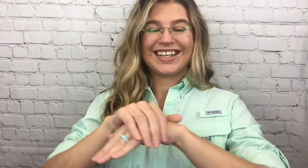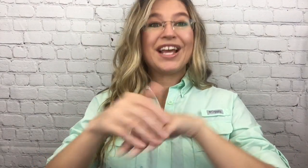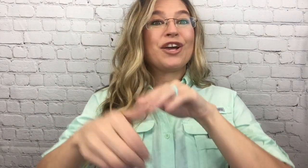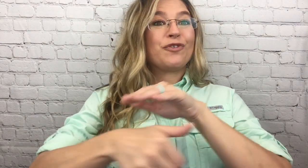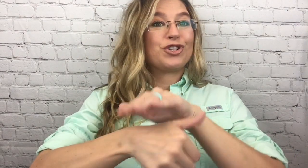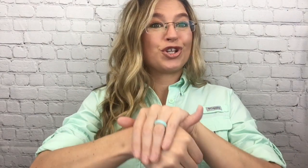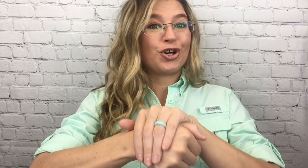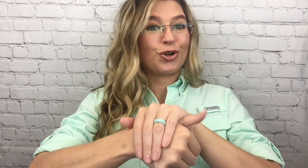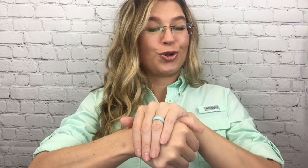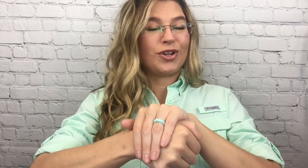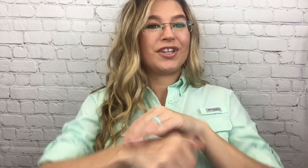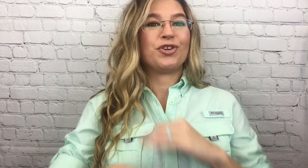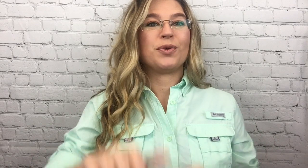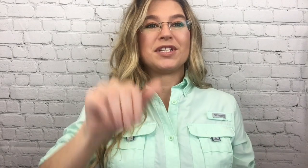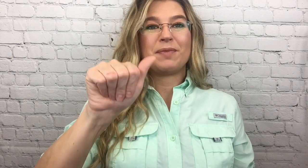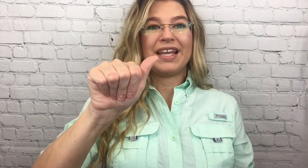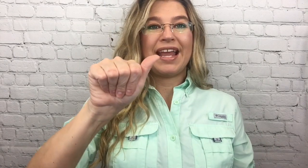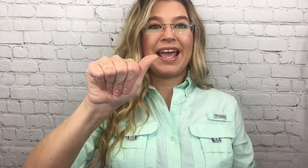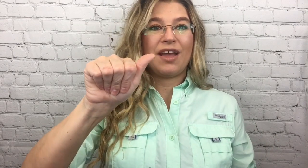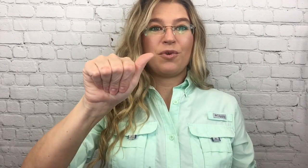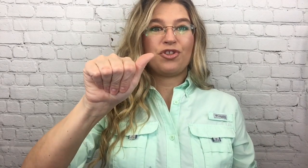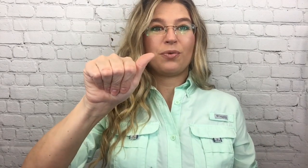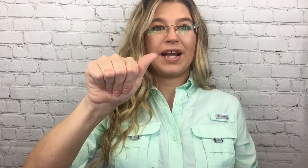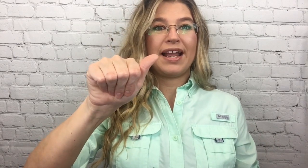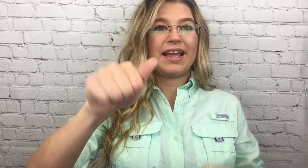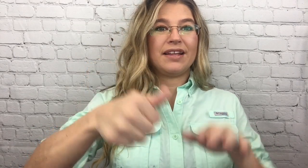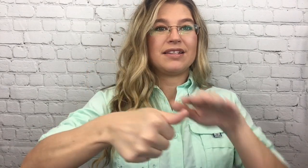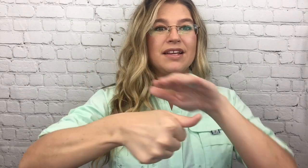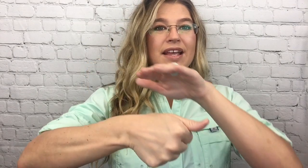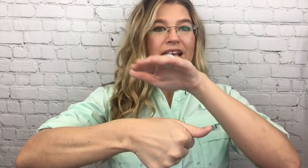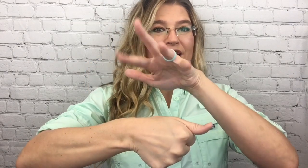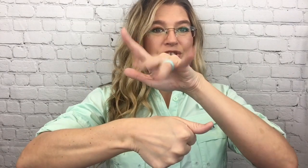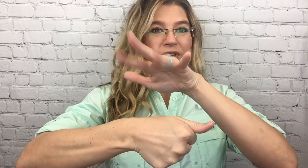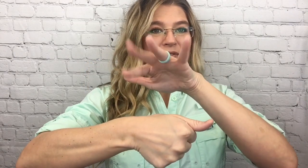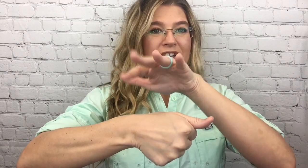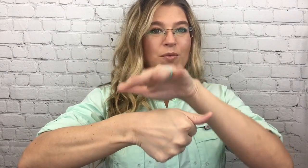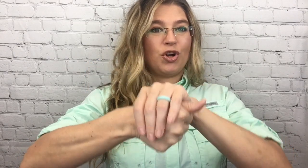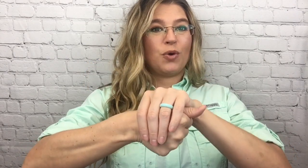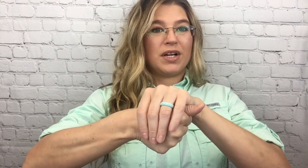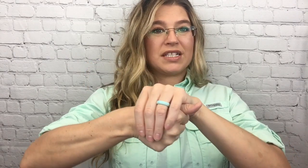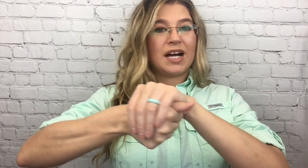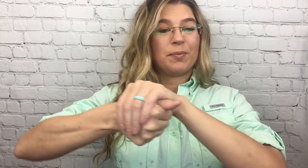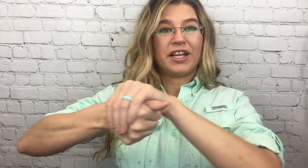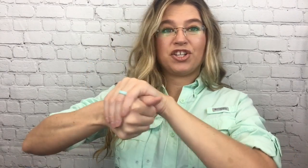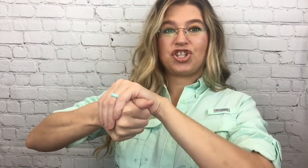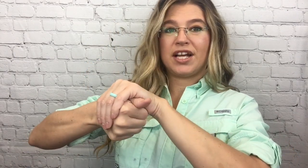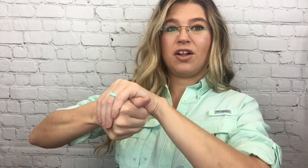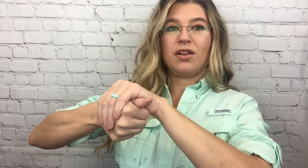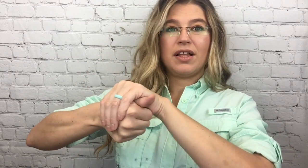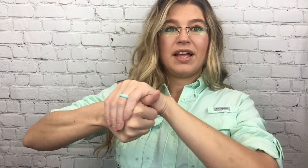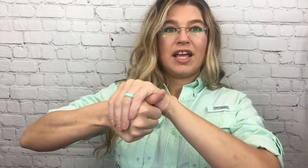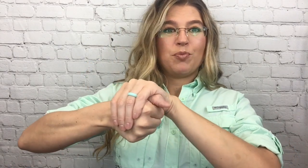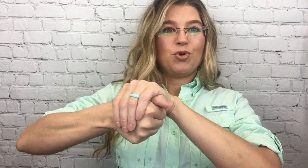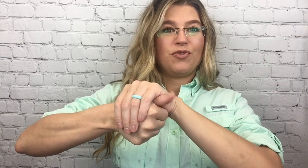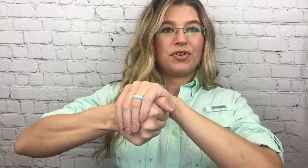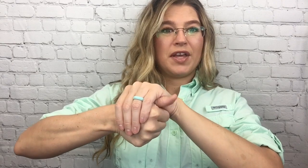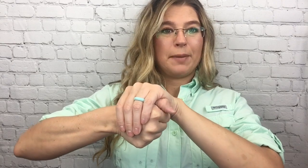For Turtle, you're going to make an A with your right hand and your left hand will go on top like a shell and move your thumb